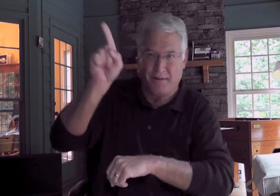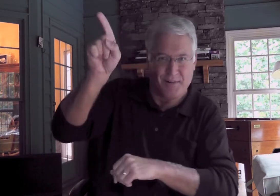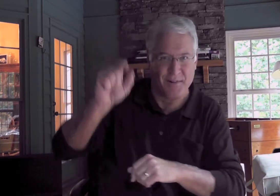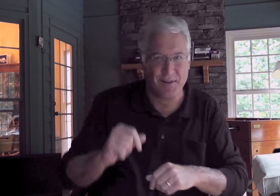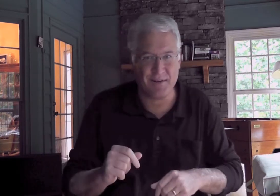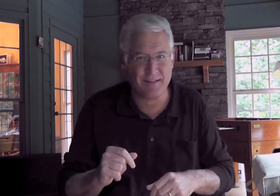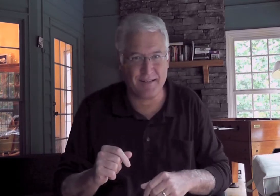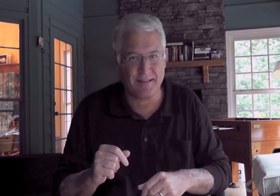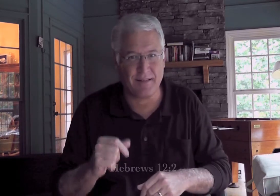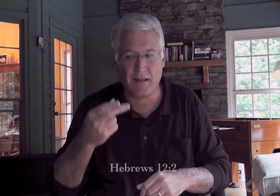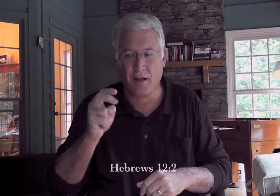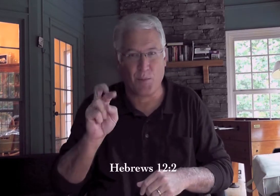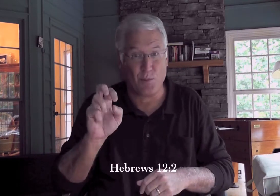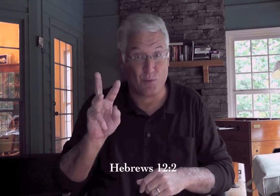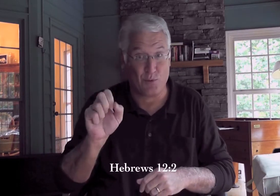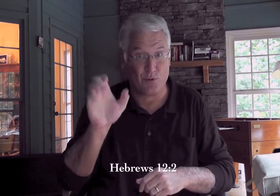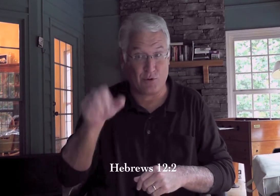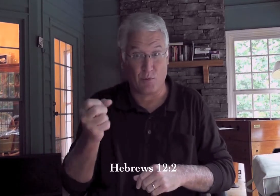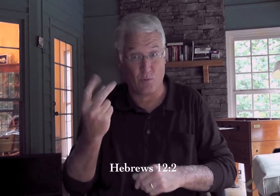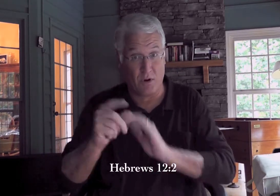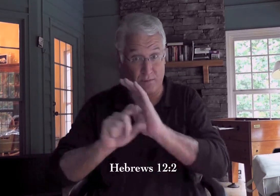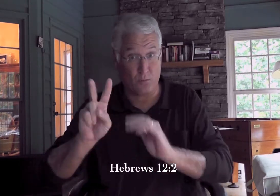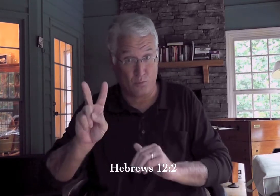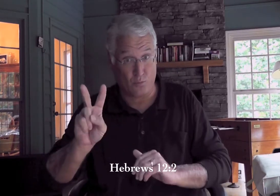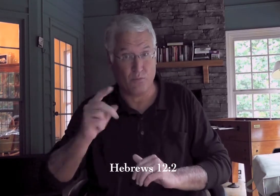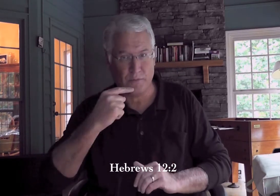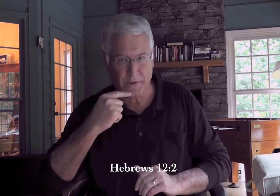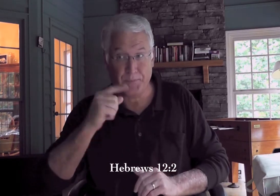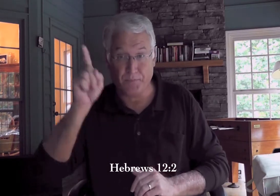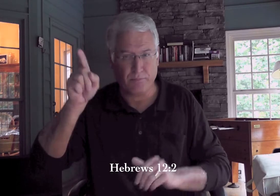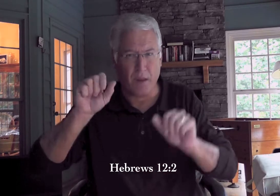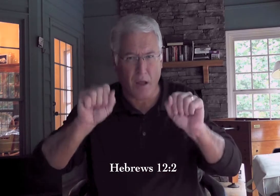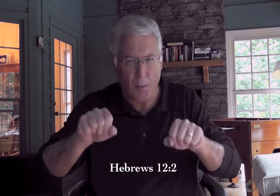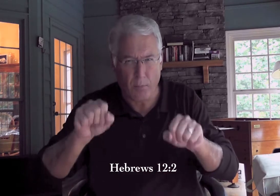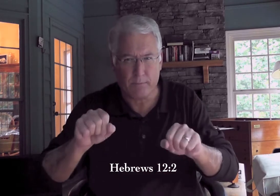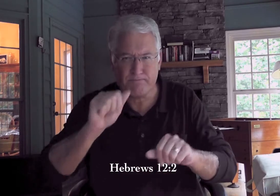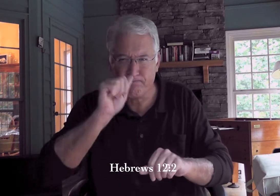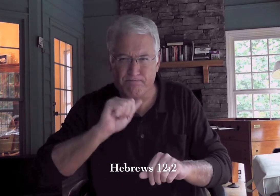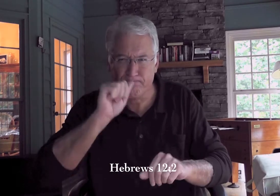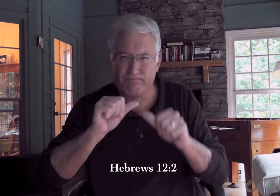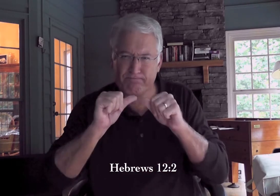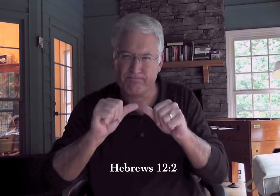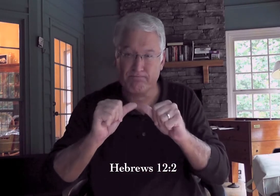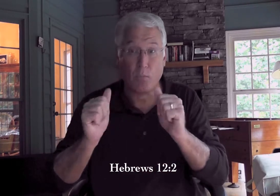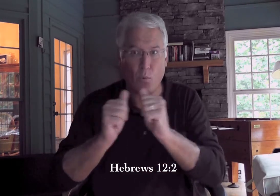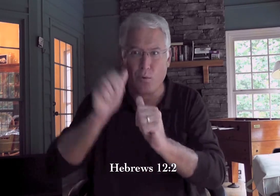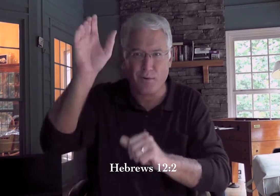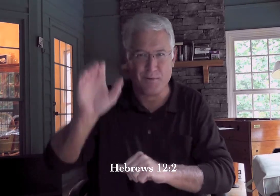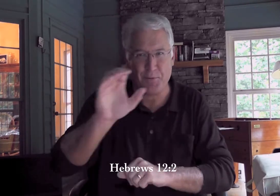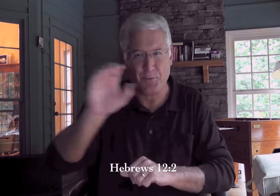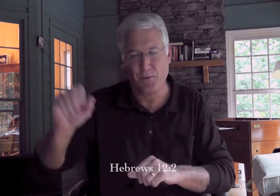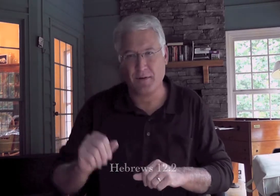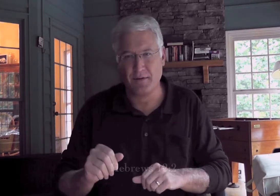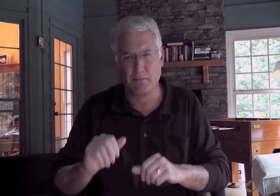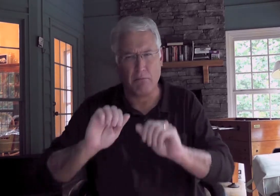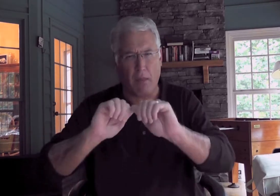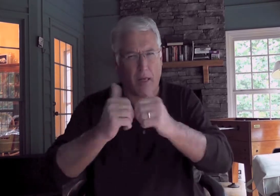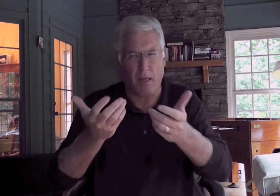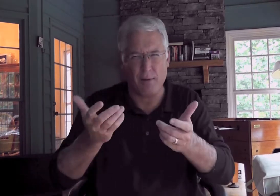now. Well, Hebrews 12, 2, what it says is that we can endure. Jesus endured the